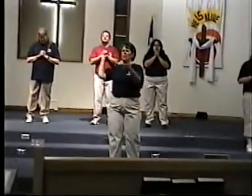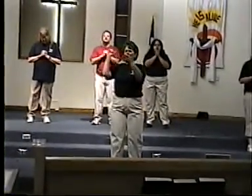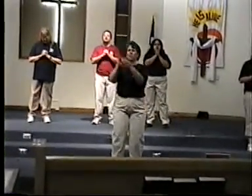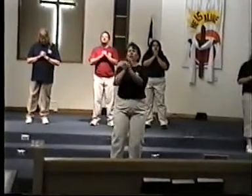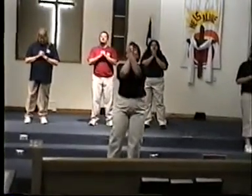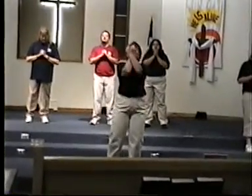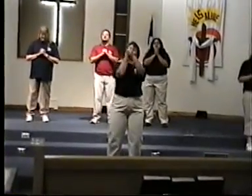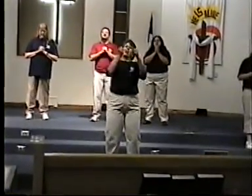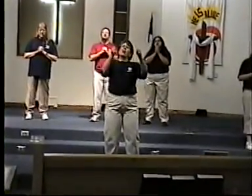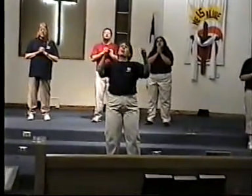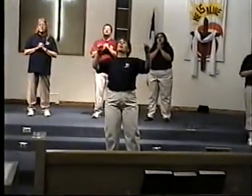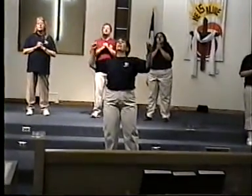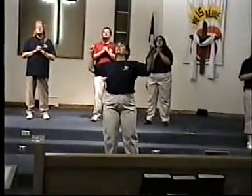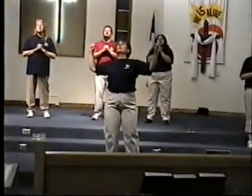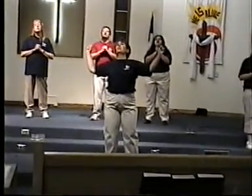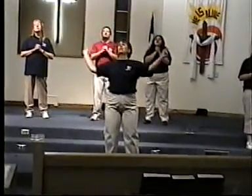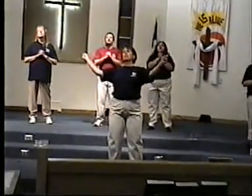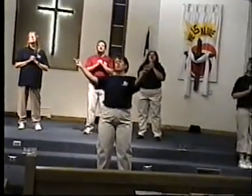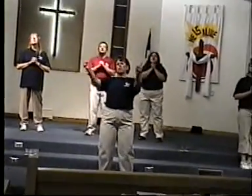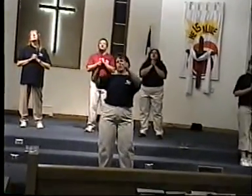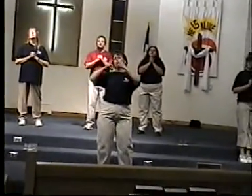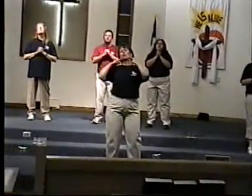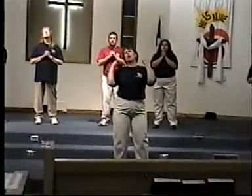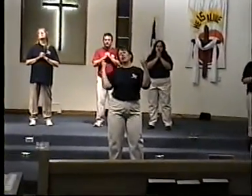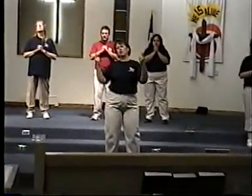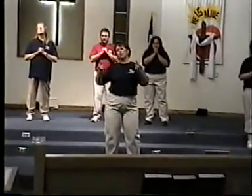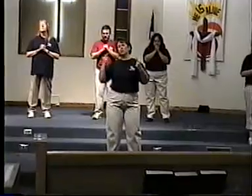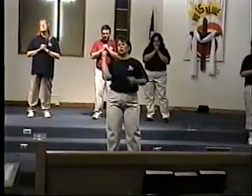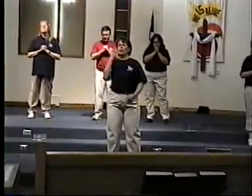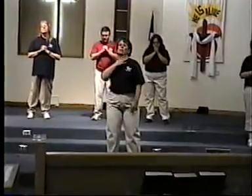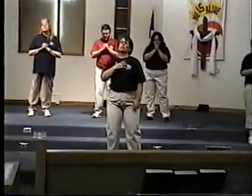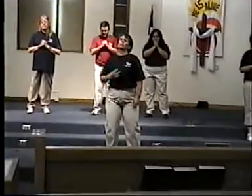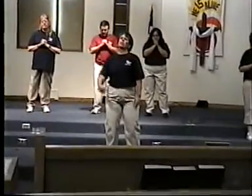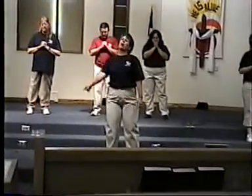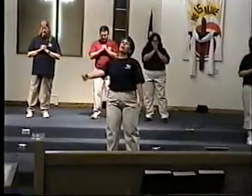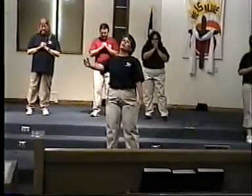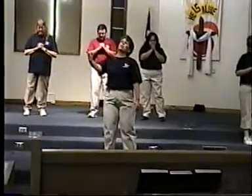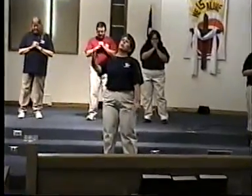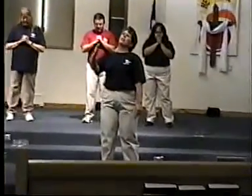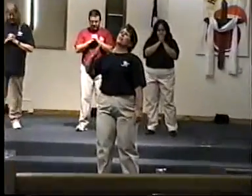That saved a wretch like me